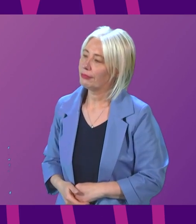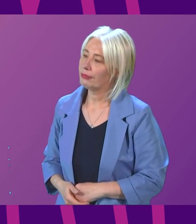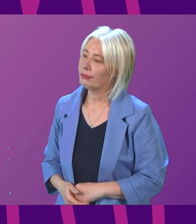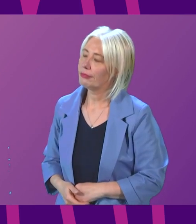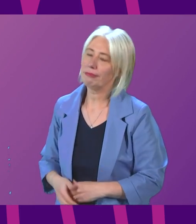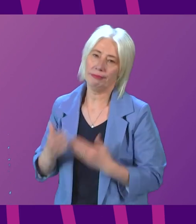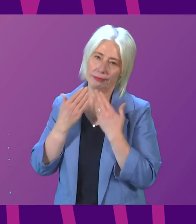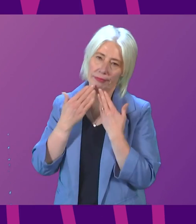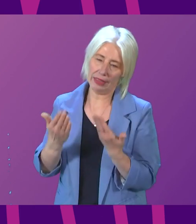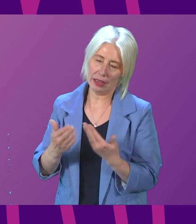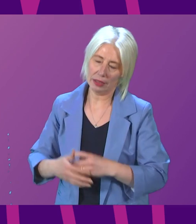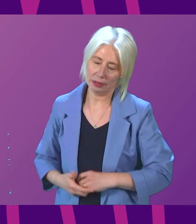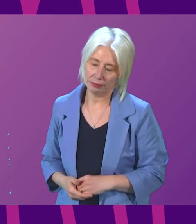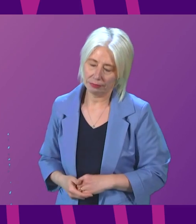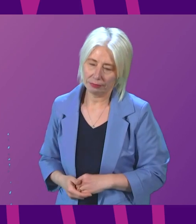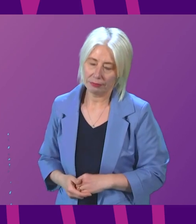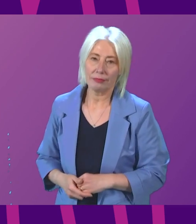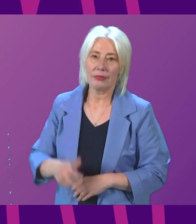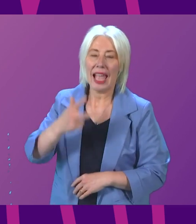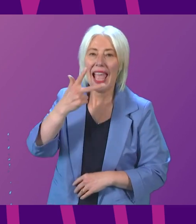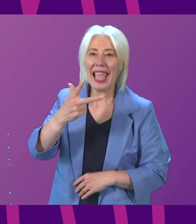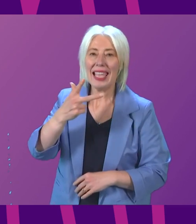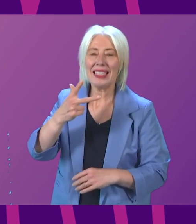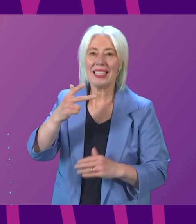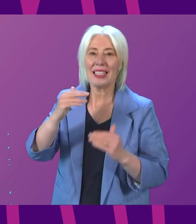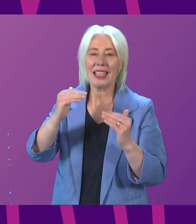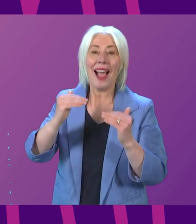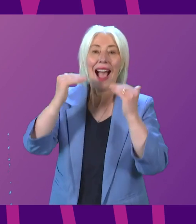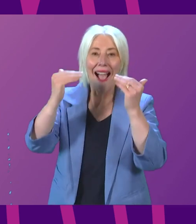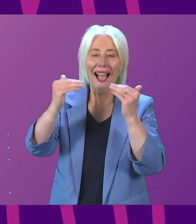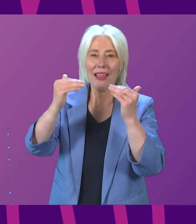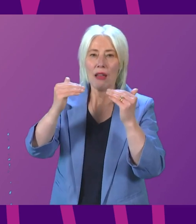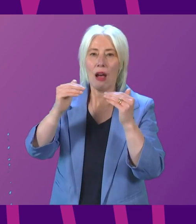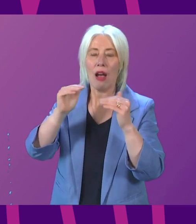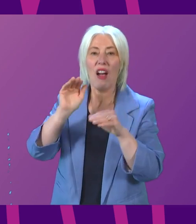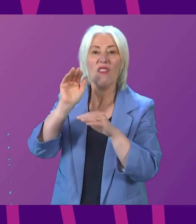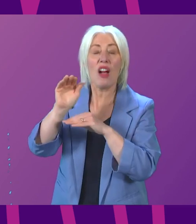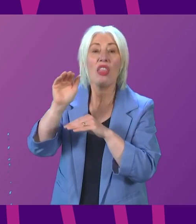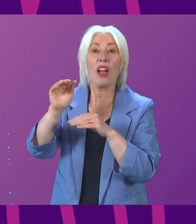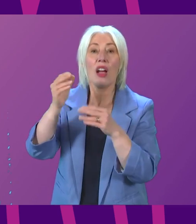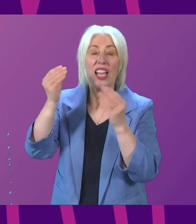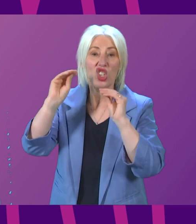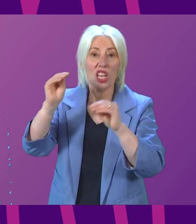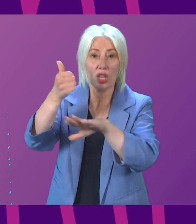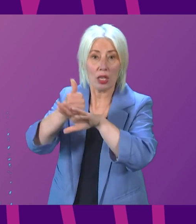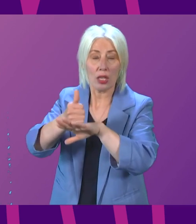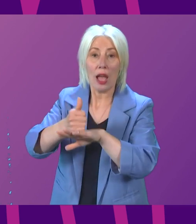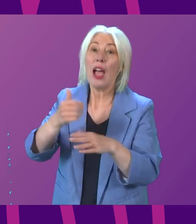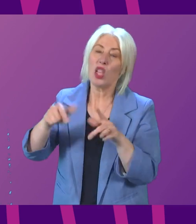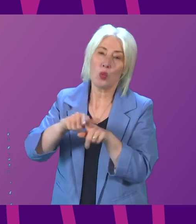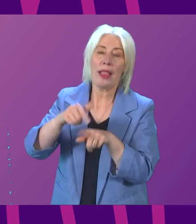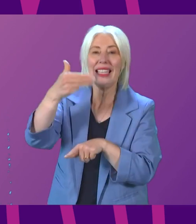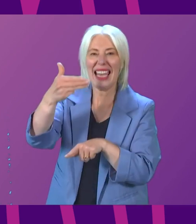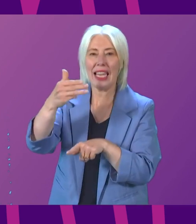Thank you. There are eight higher and further education institutes, nine including the Open University